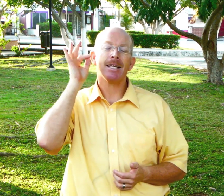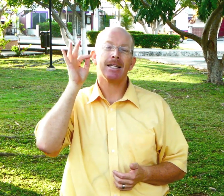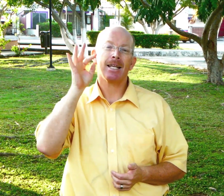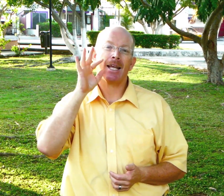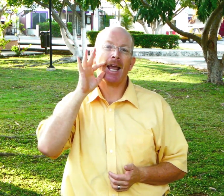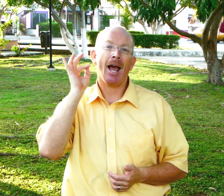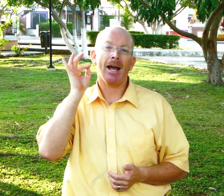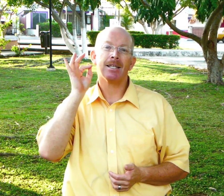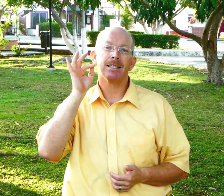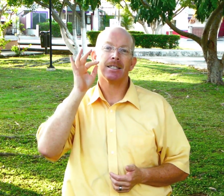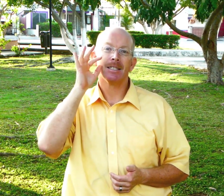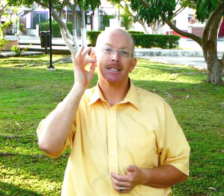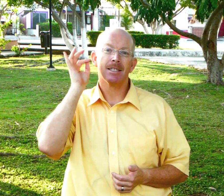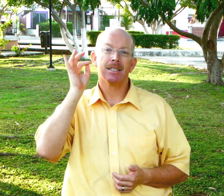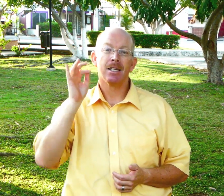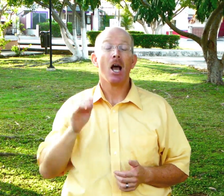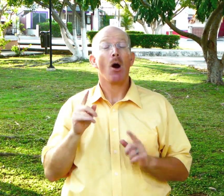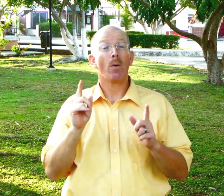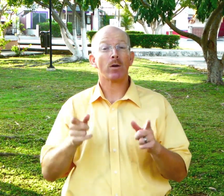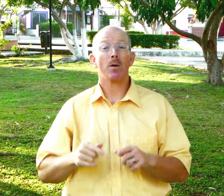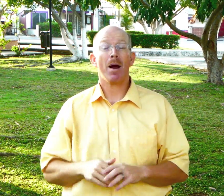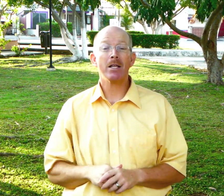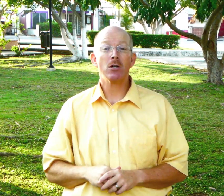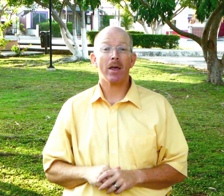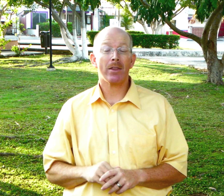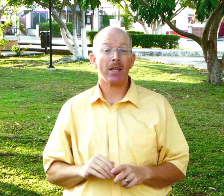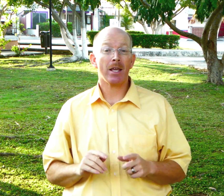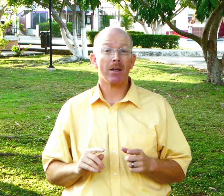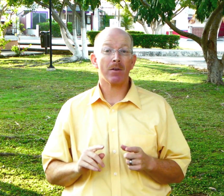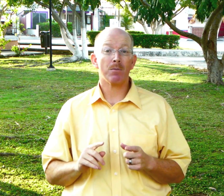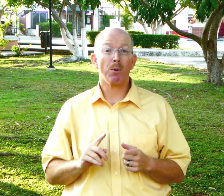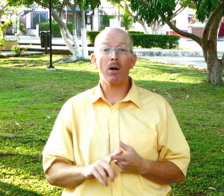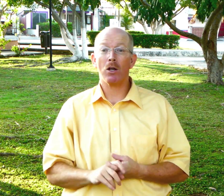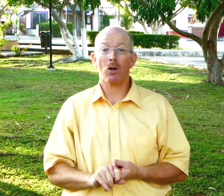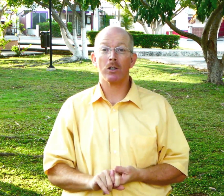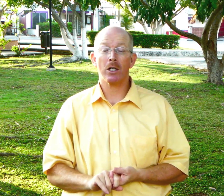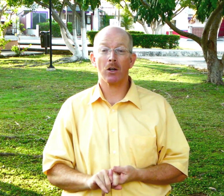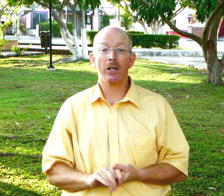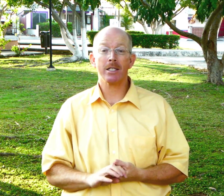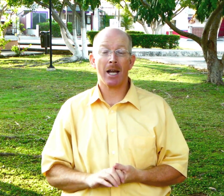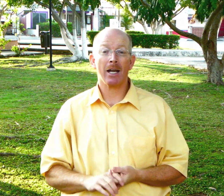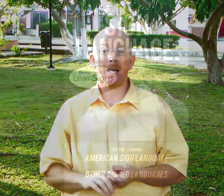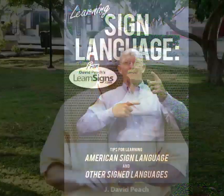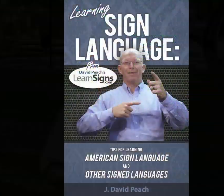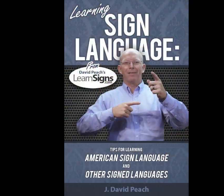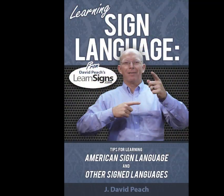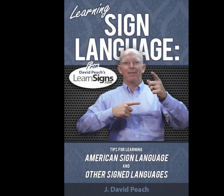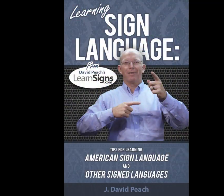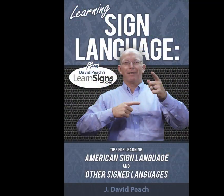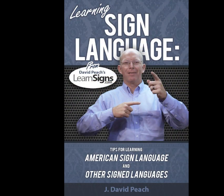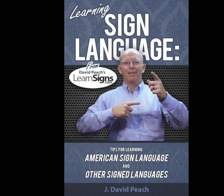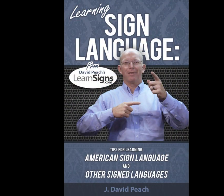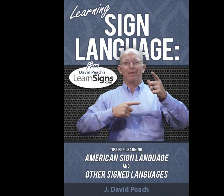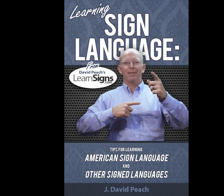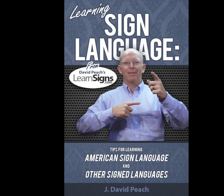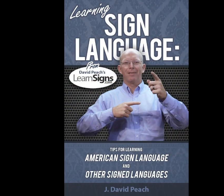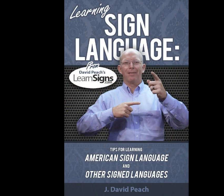cat want to remind you that the book learn learning sign language is available at amazon